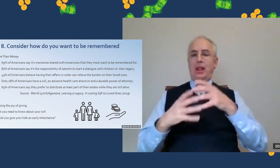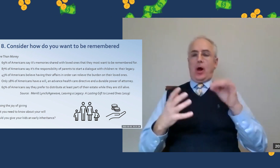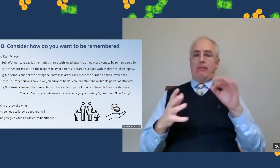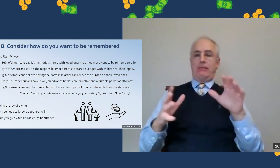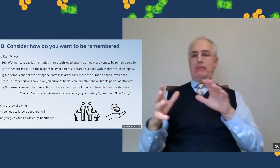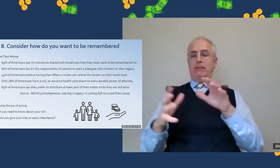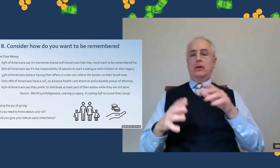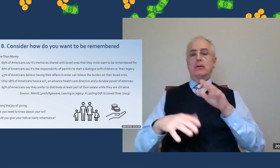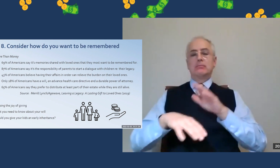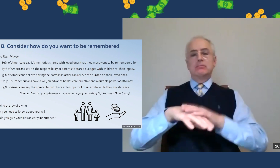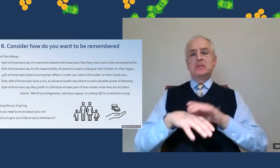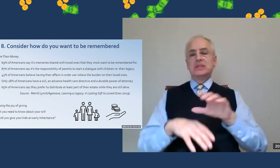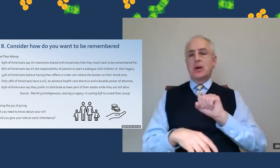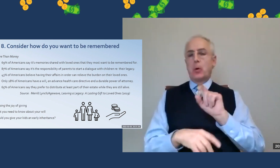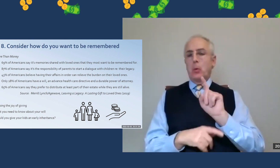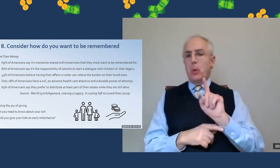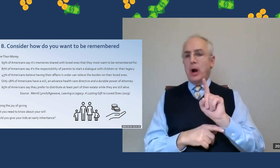going to need help. And so